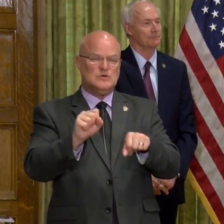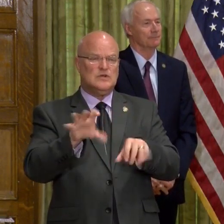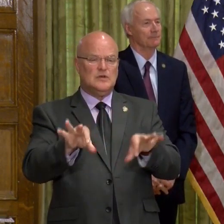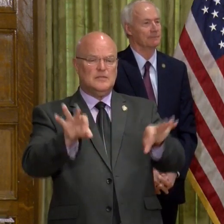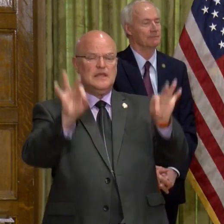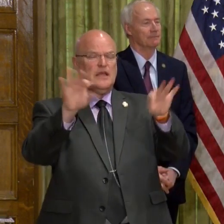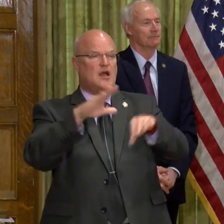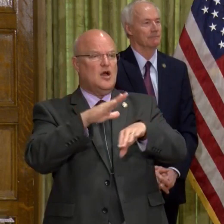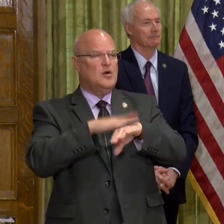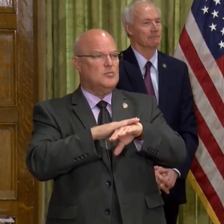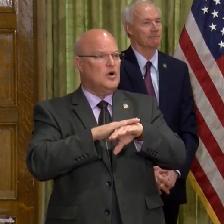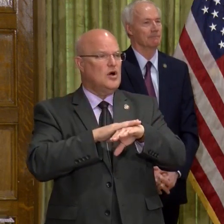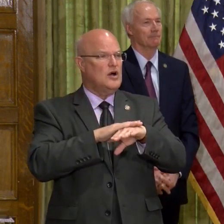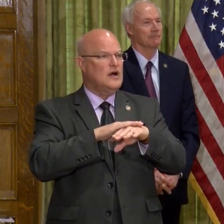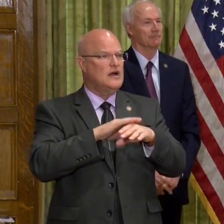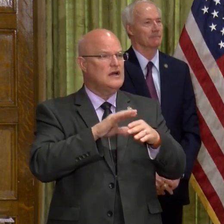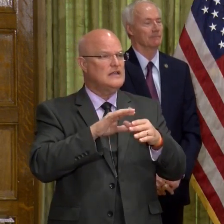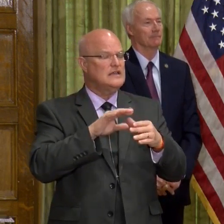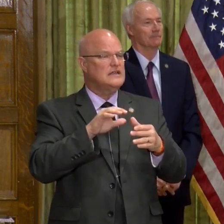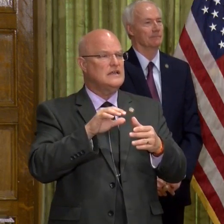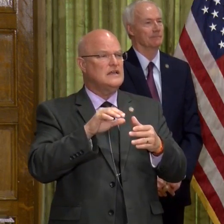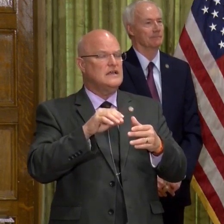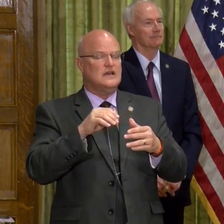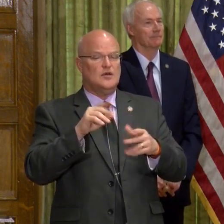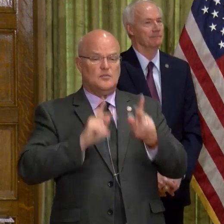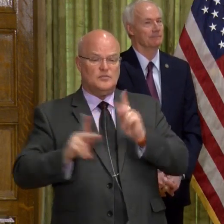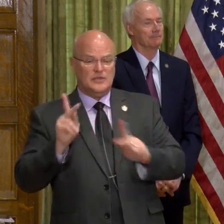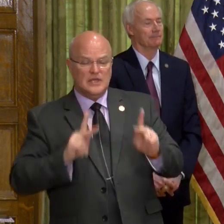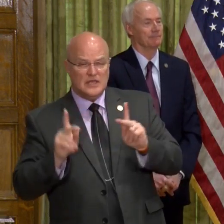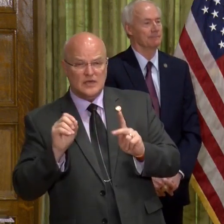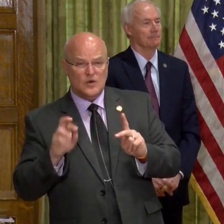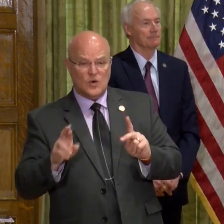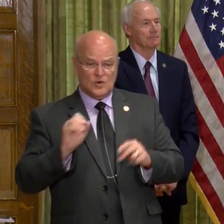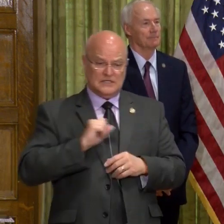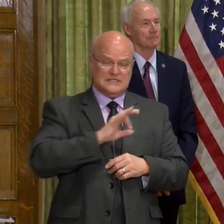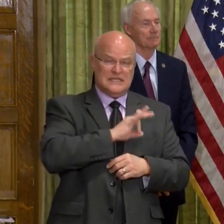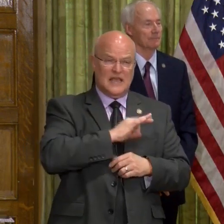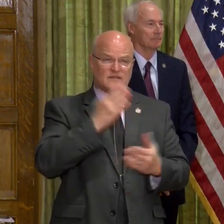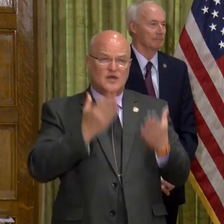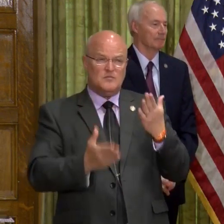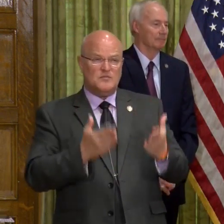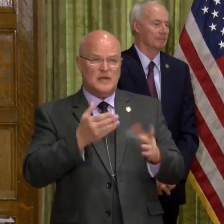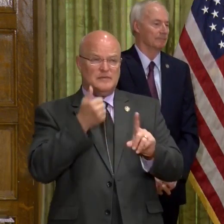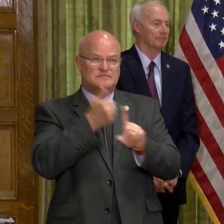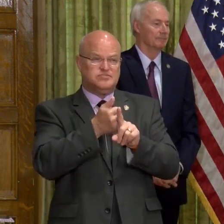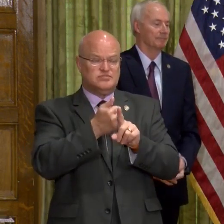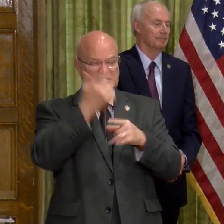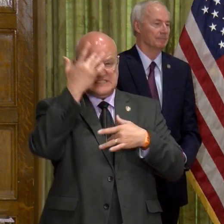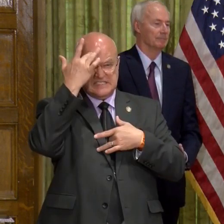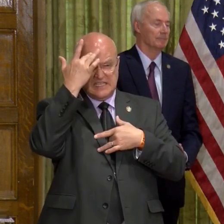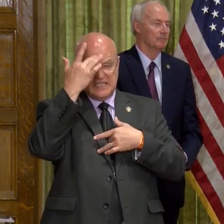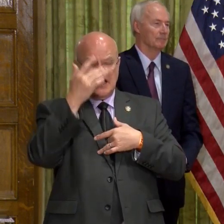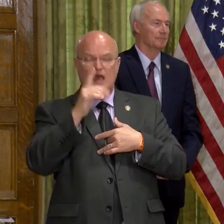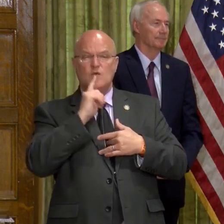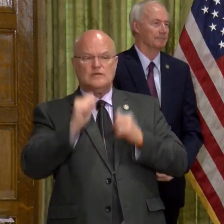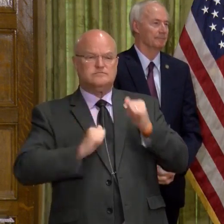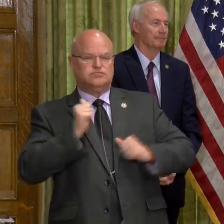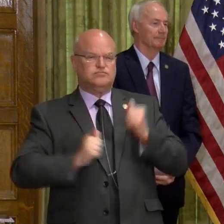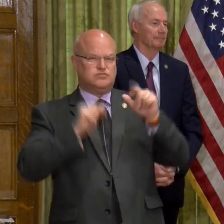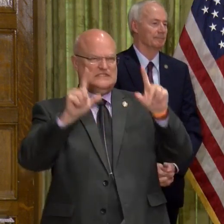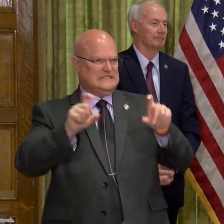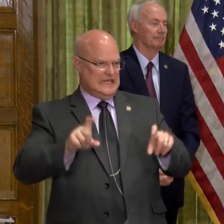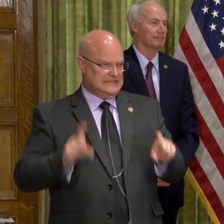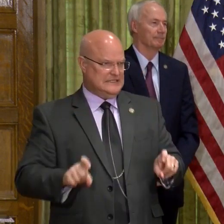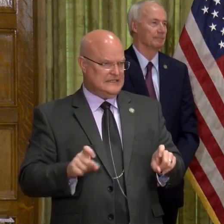on the residents or staff who may be ill going in and aggressively testing.